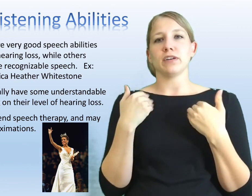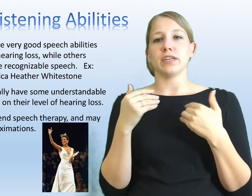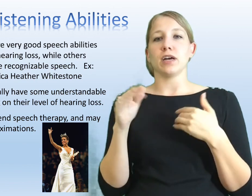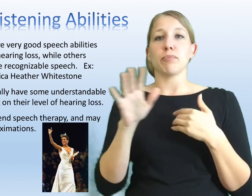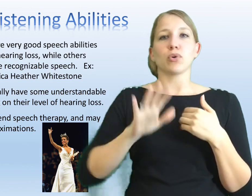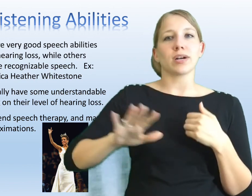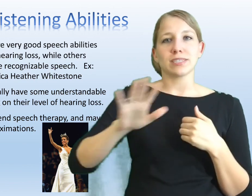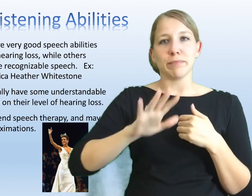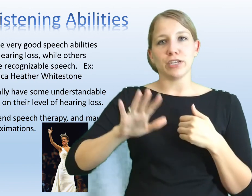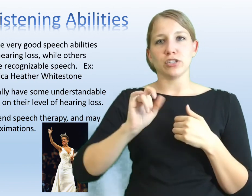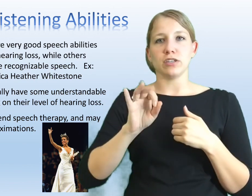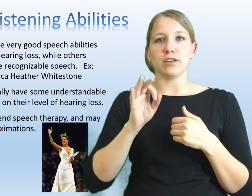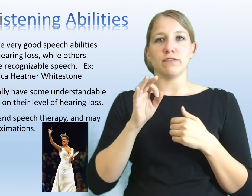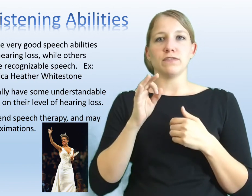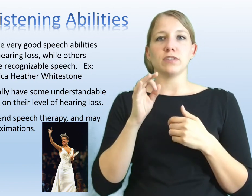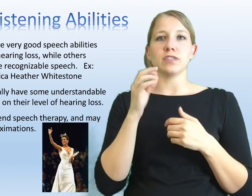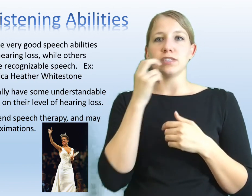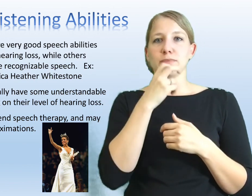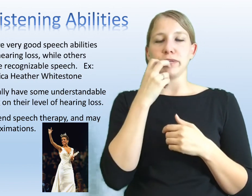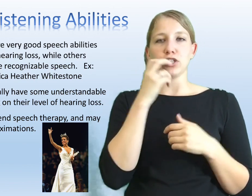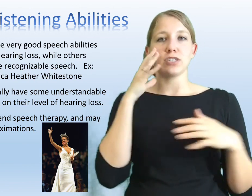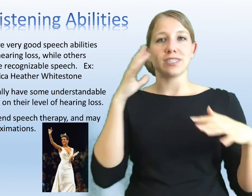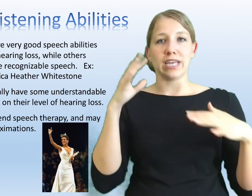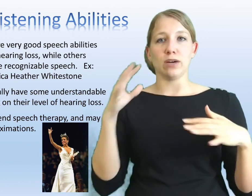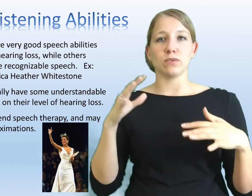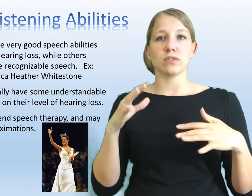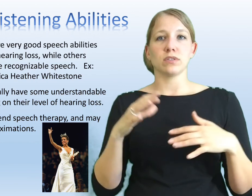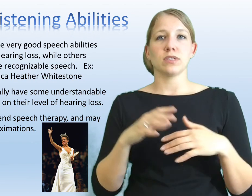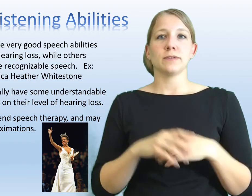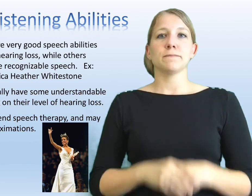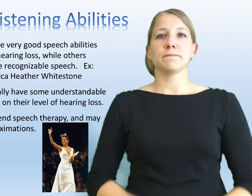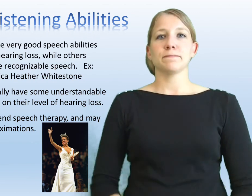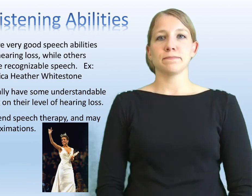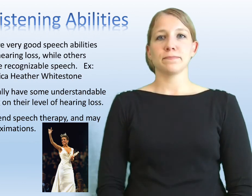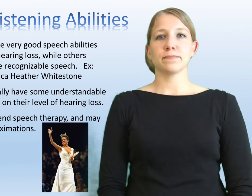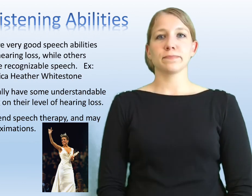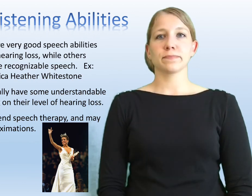have an approximation of the speech sounds.